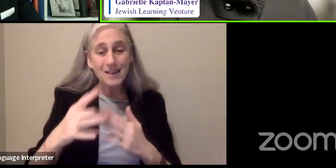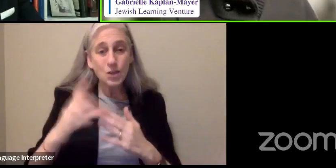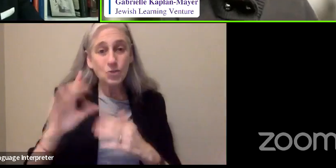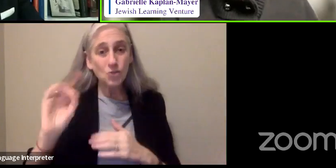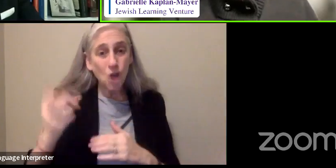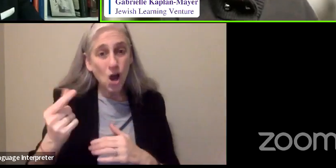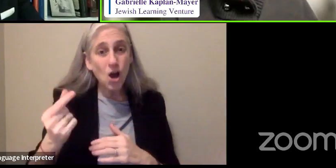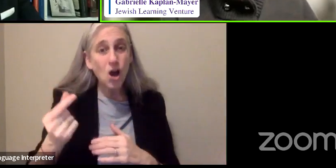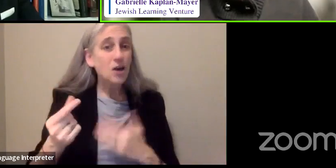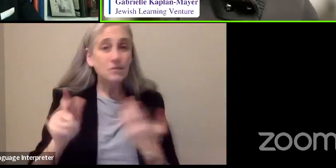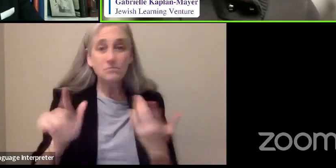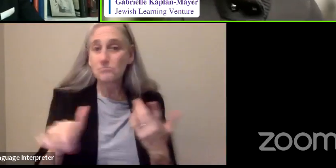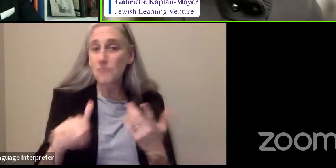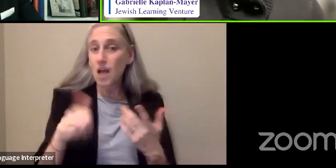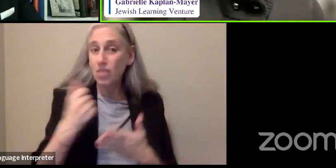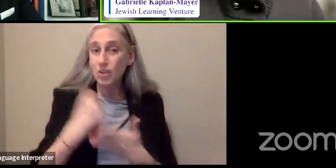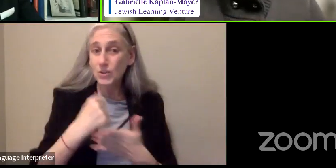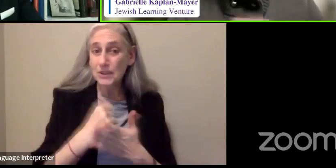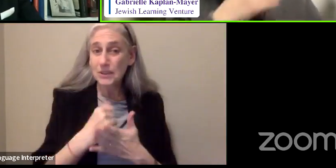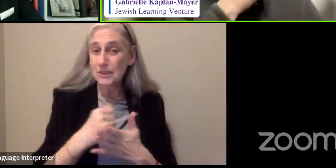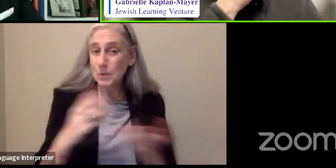any other sort of assistance?